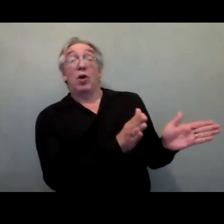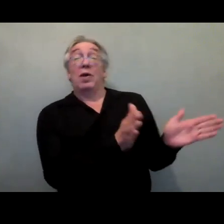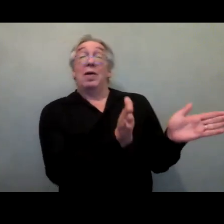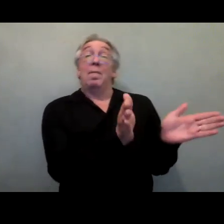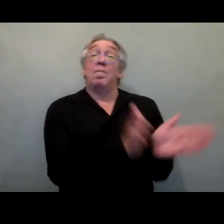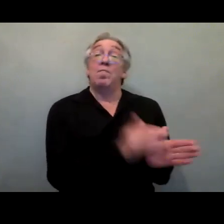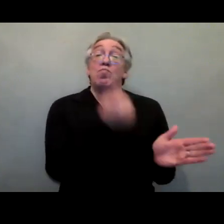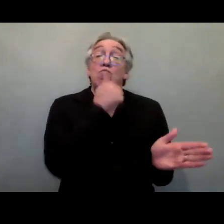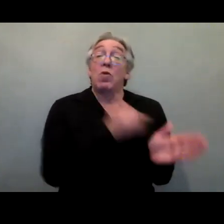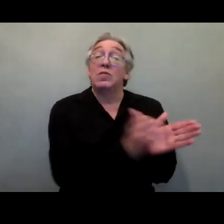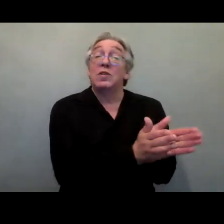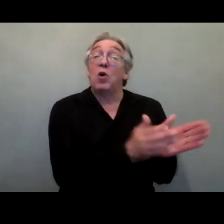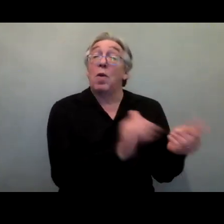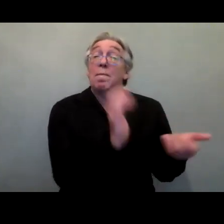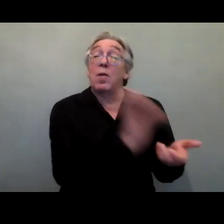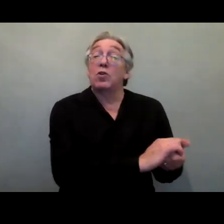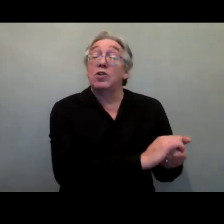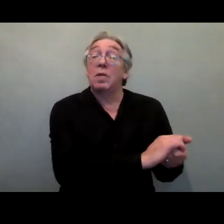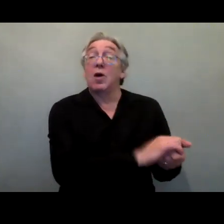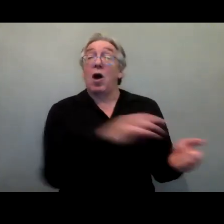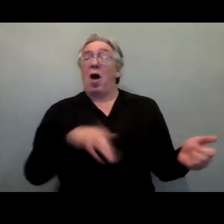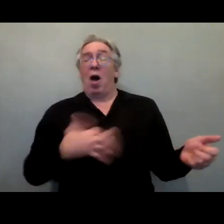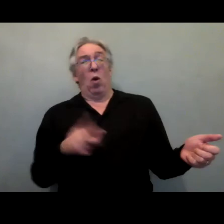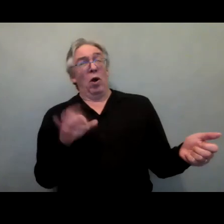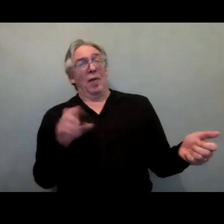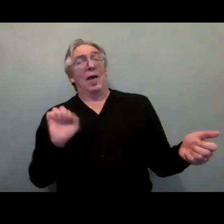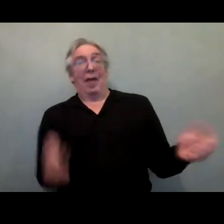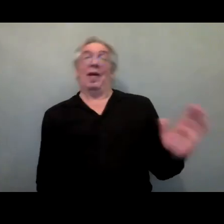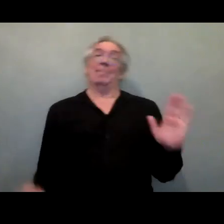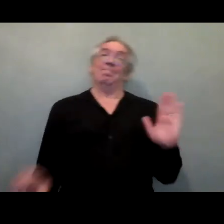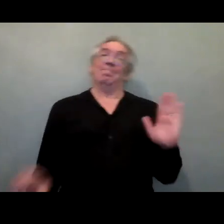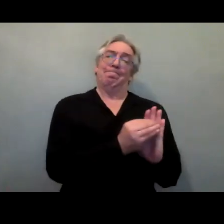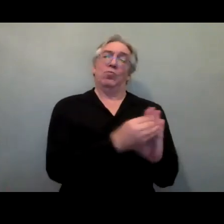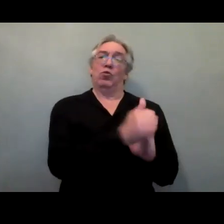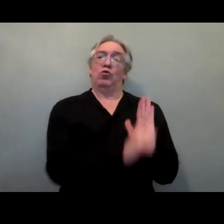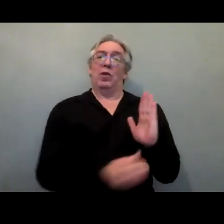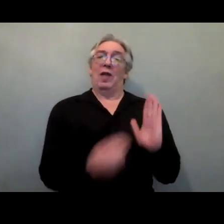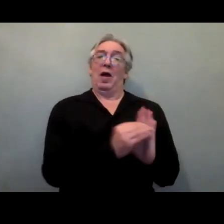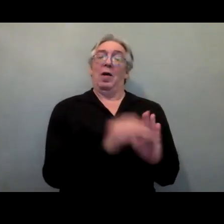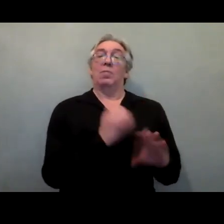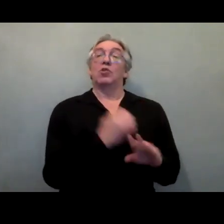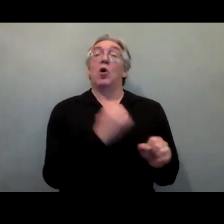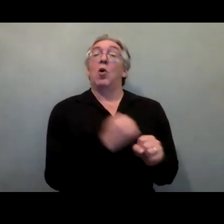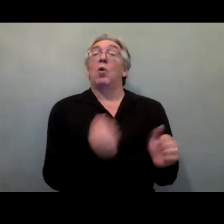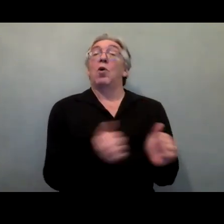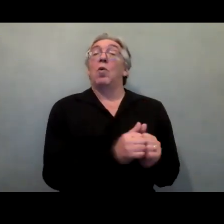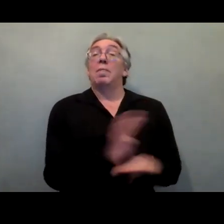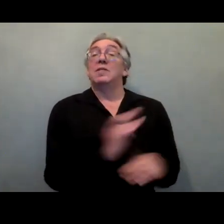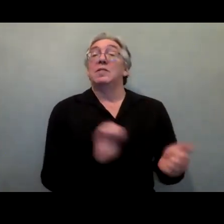to actually put disability on the agenda and to work with their business partners to generate innovative solutions?